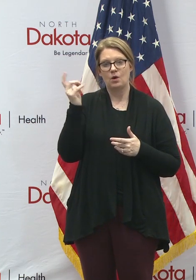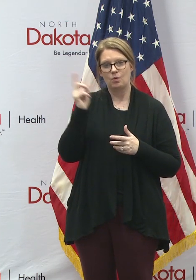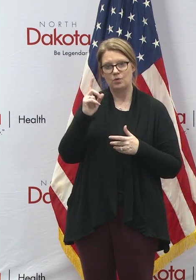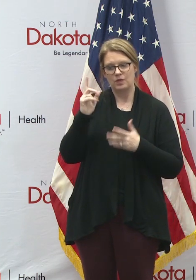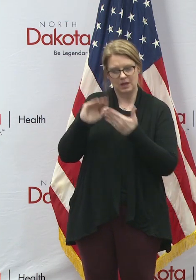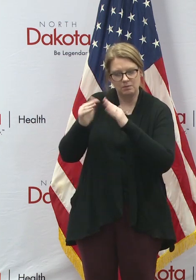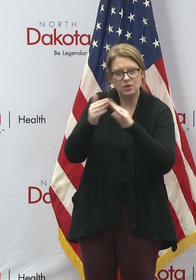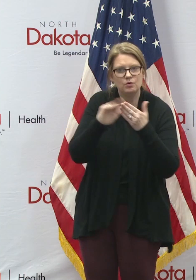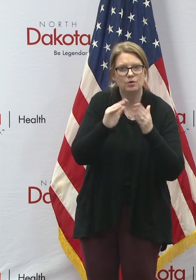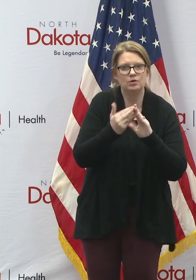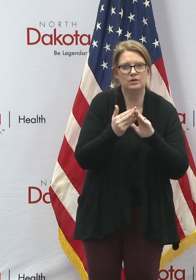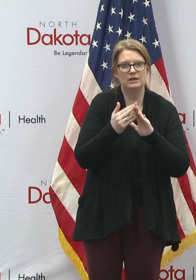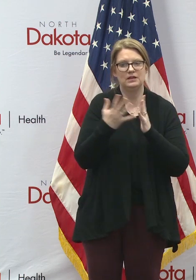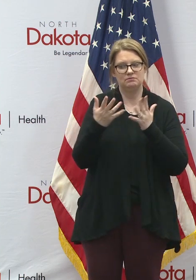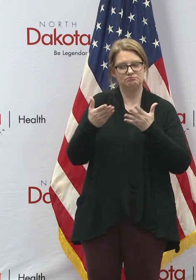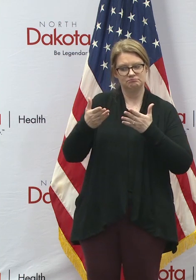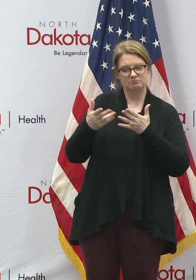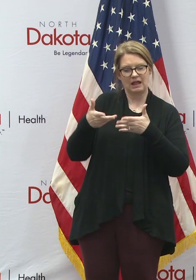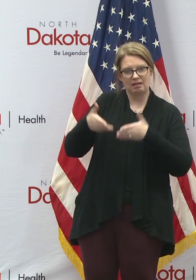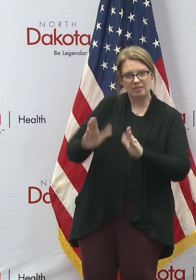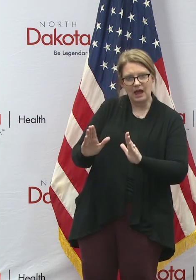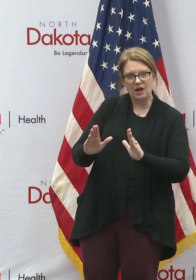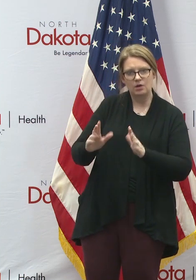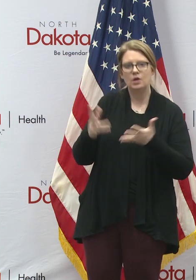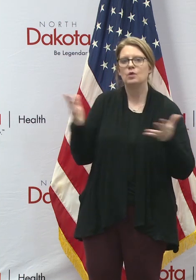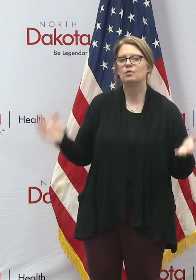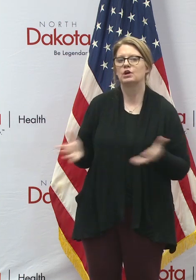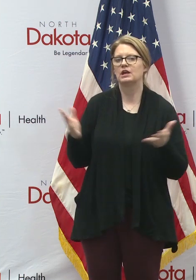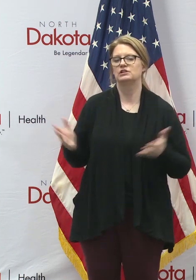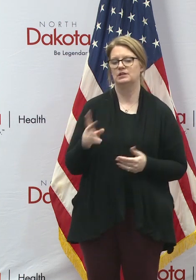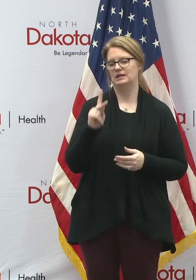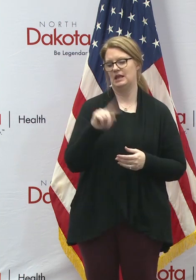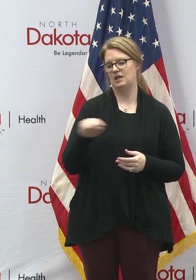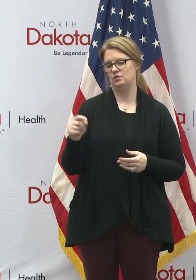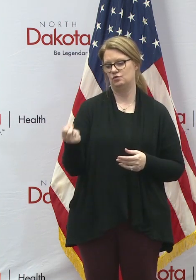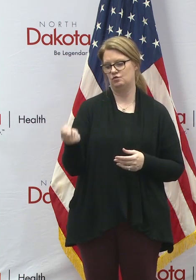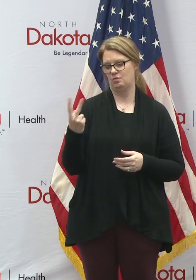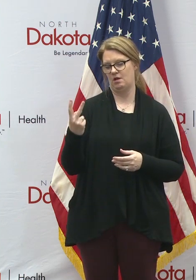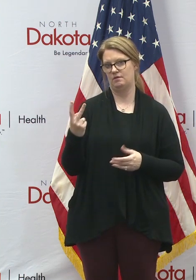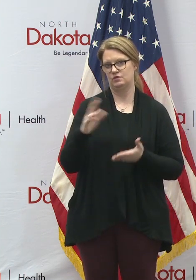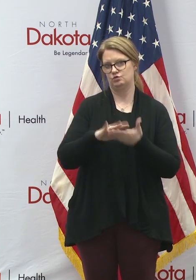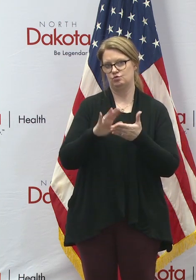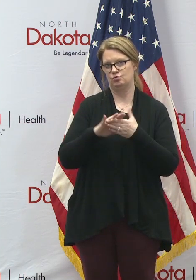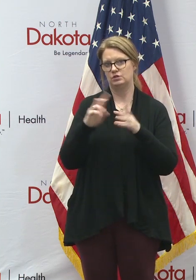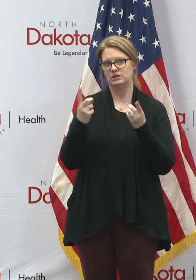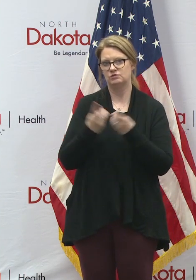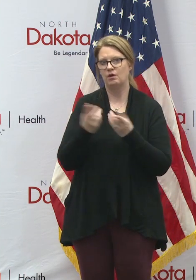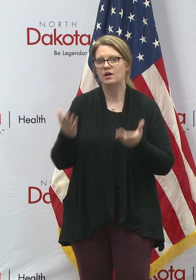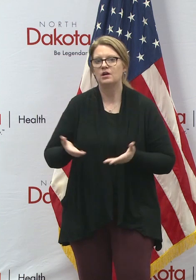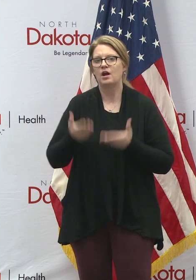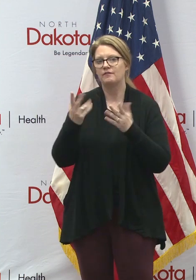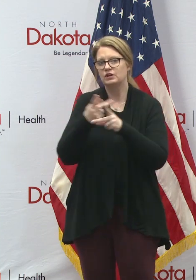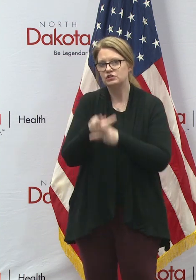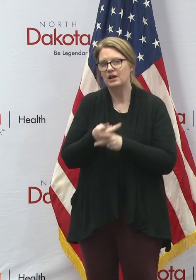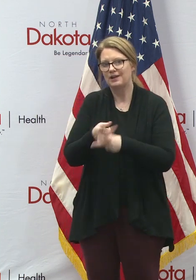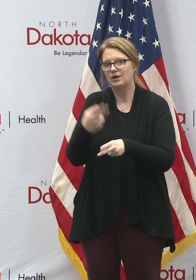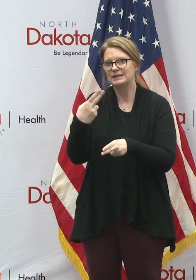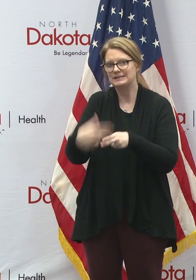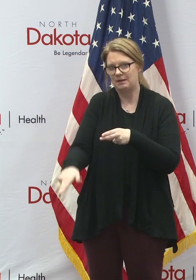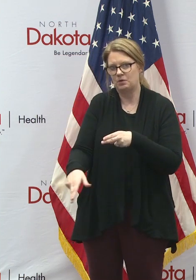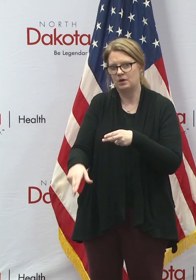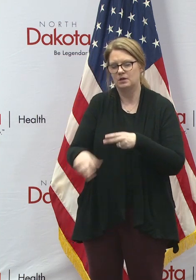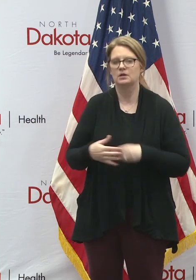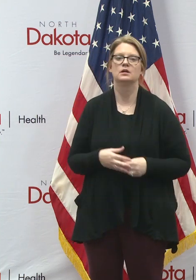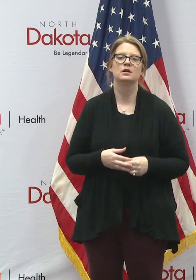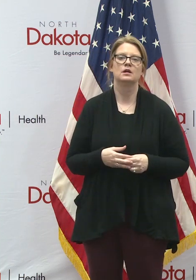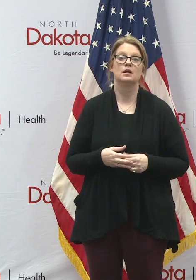the community conditions allow, we're encouraging K-12 school districts to offer childcare on a temporary basis. They can